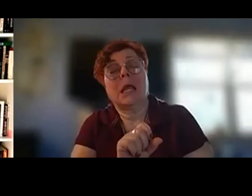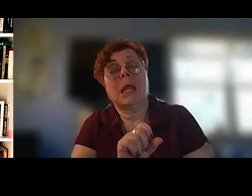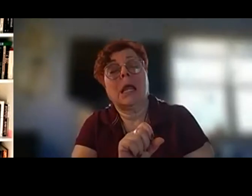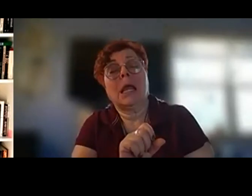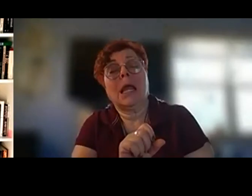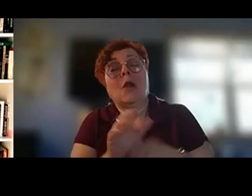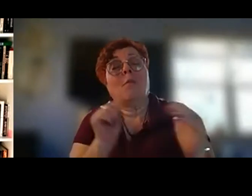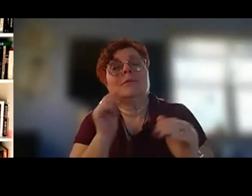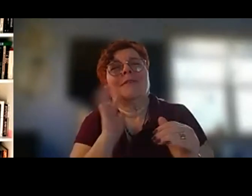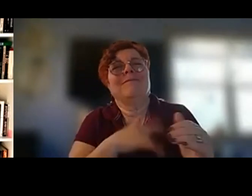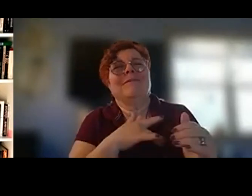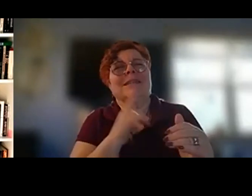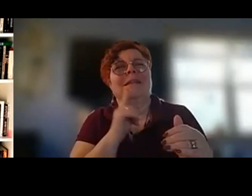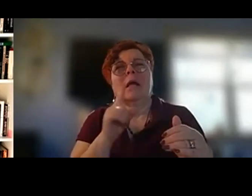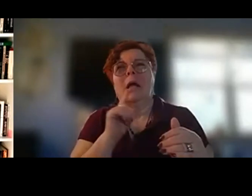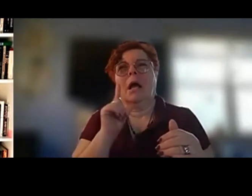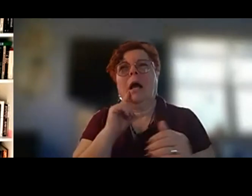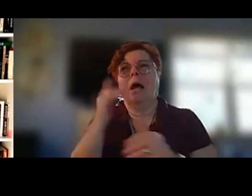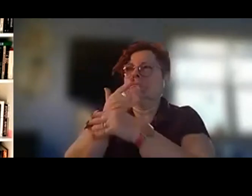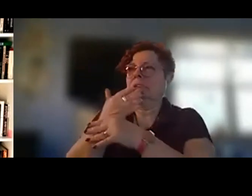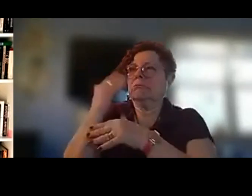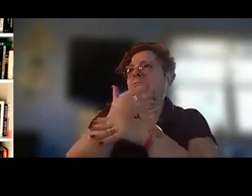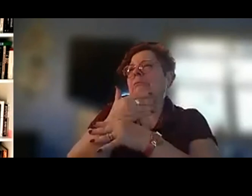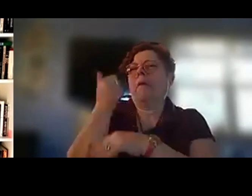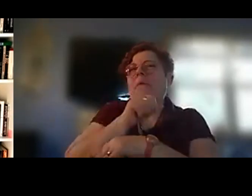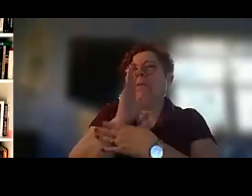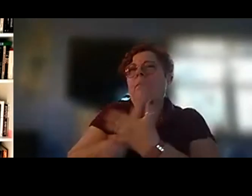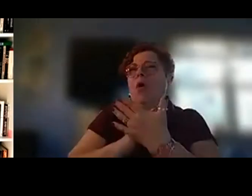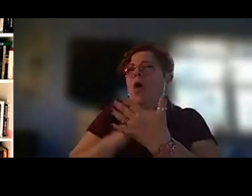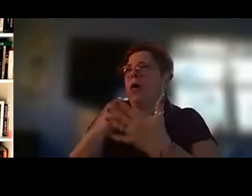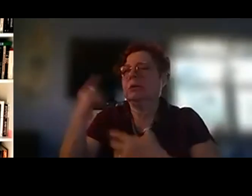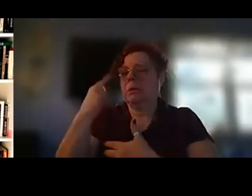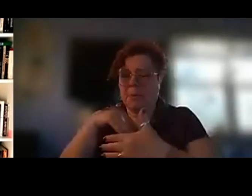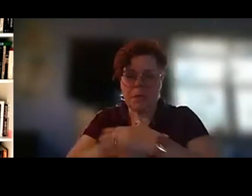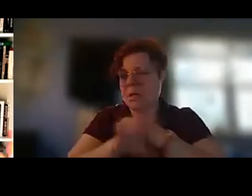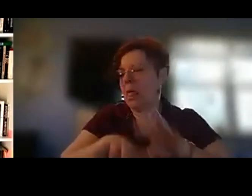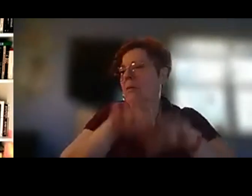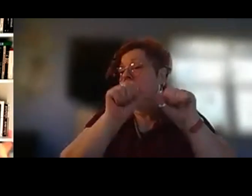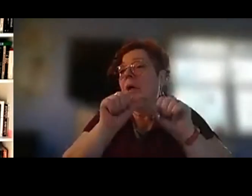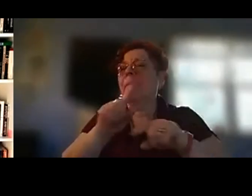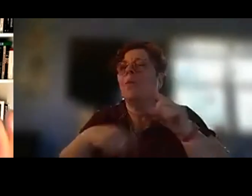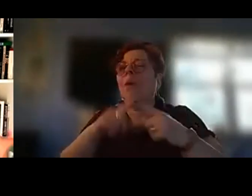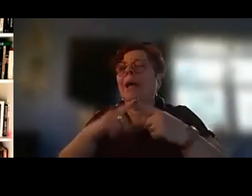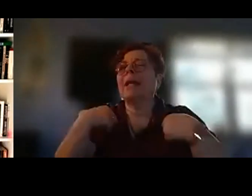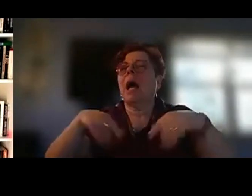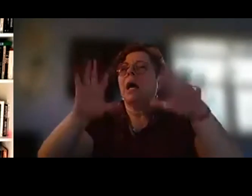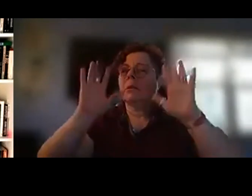another part of myself would come in and and take over but when i reverted and let the original voice